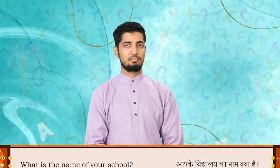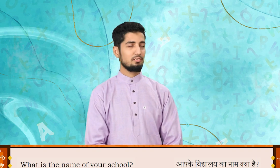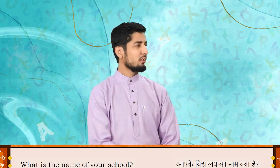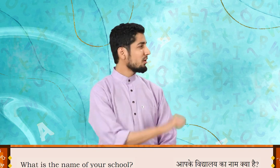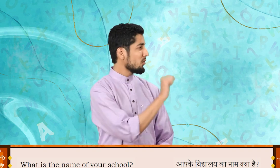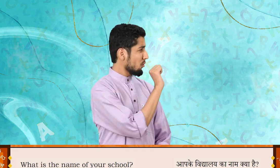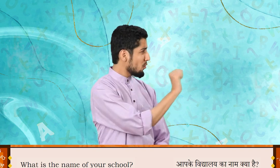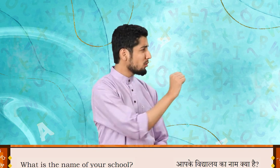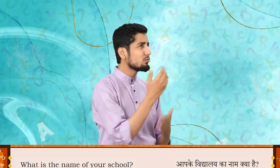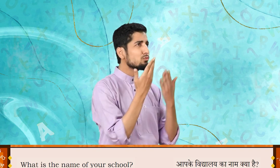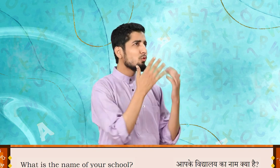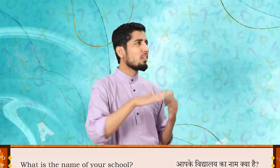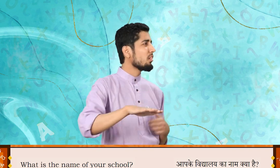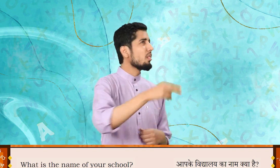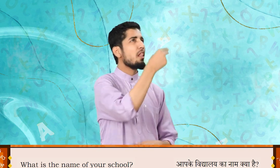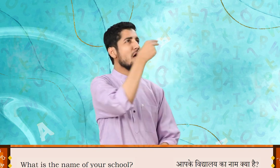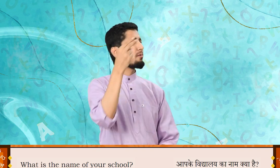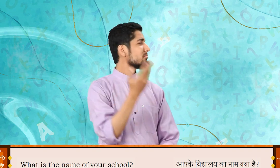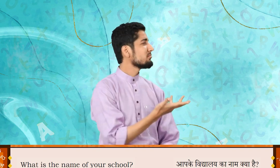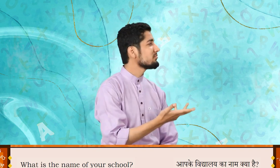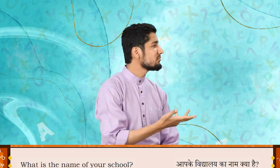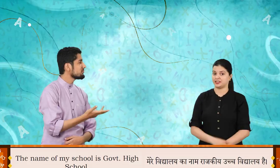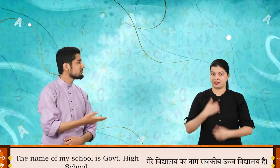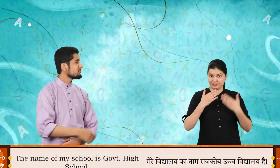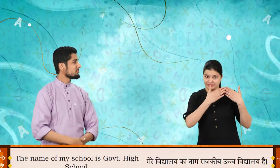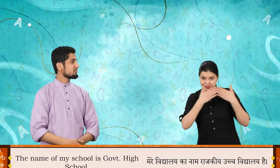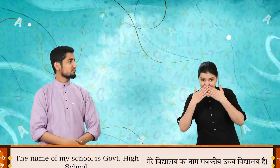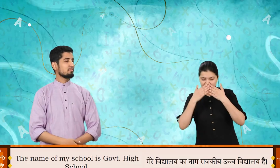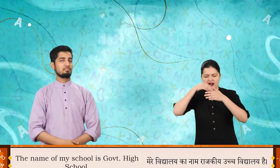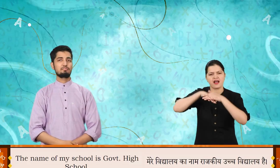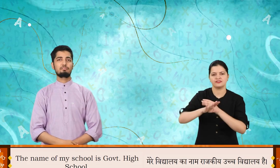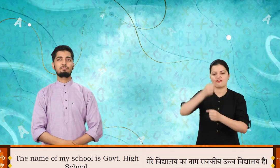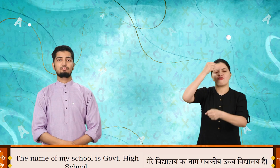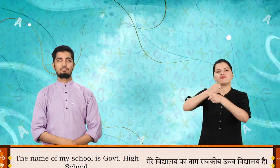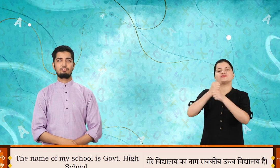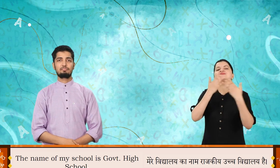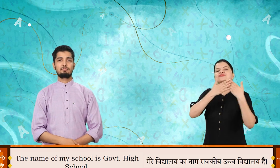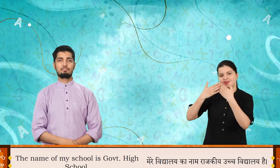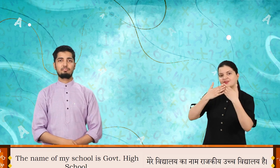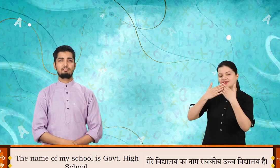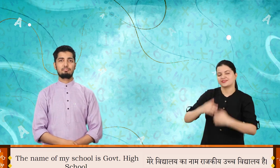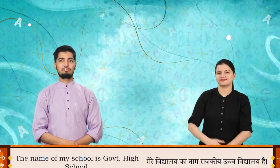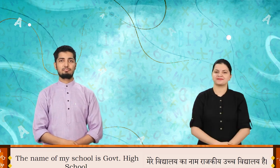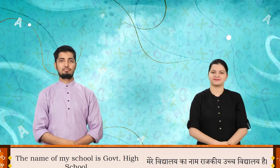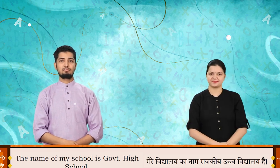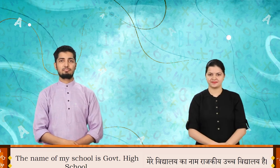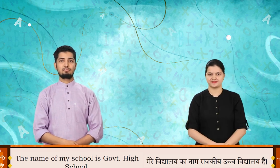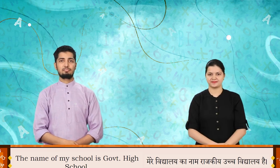What is the name of your school? The name of my school is Government High School.